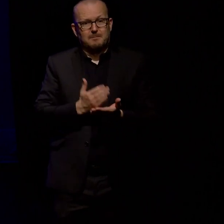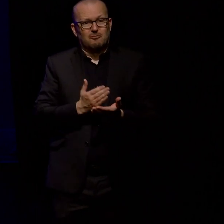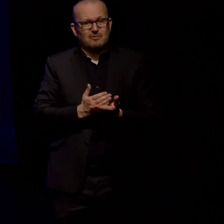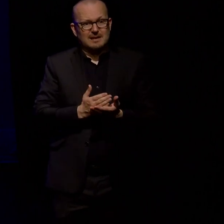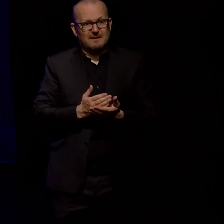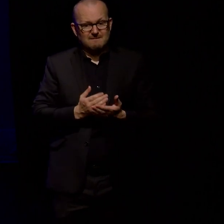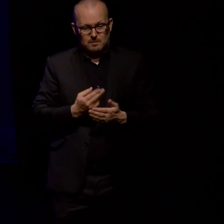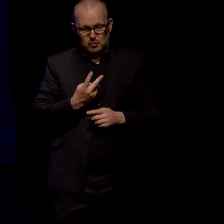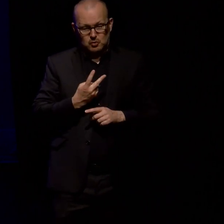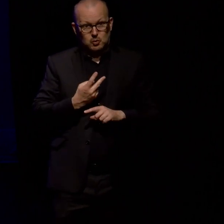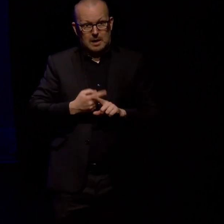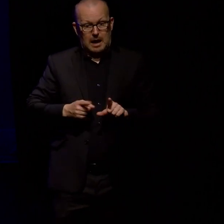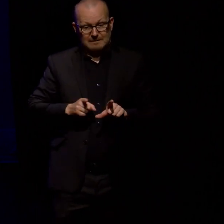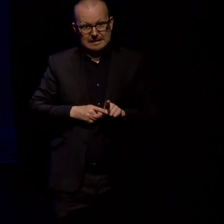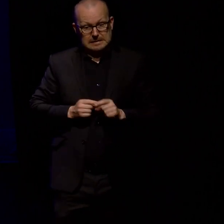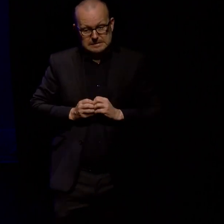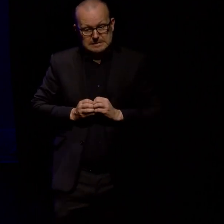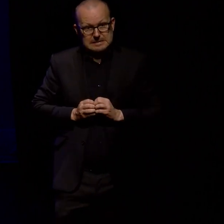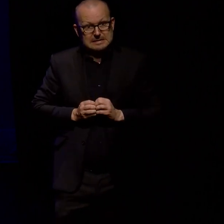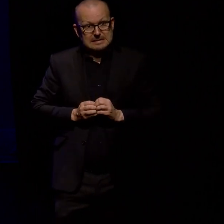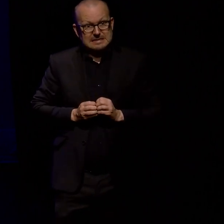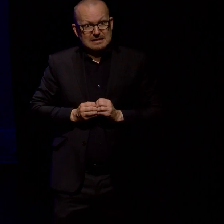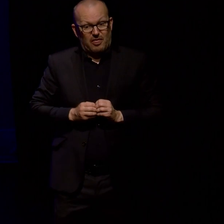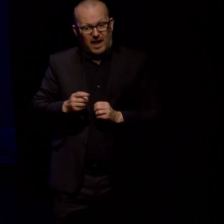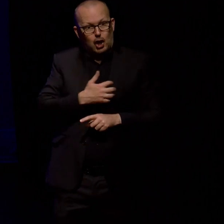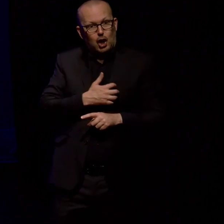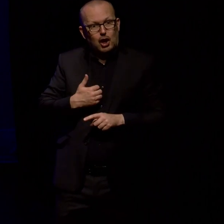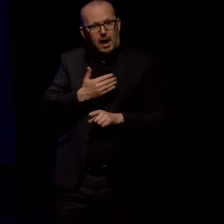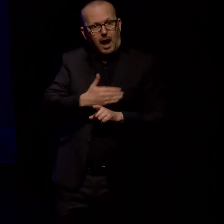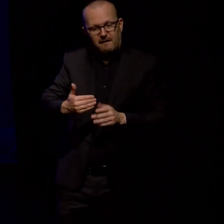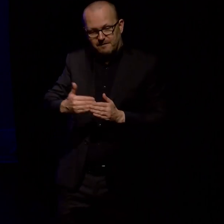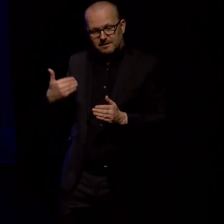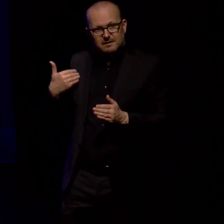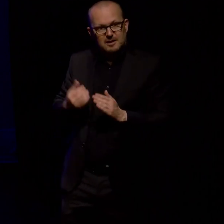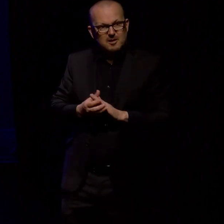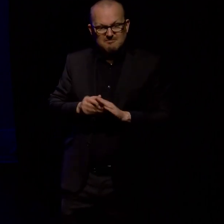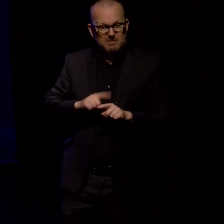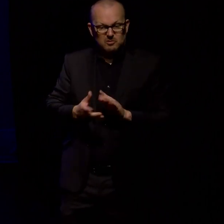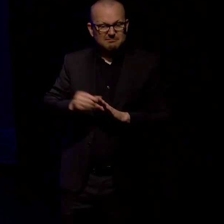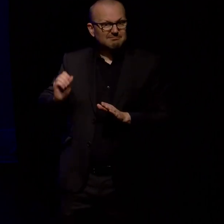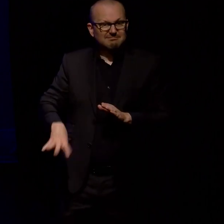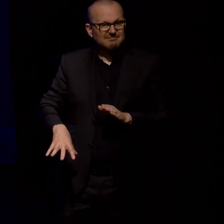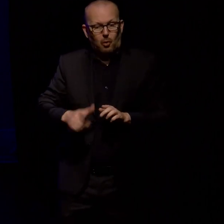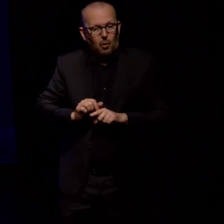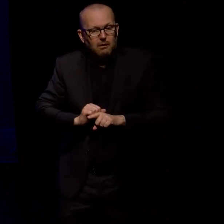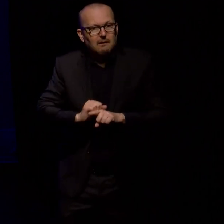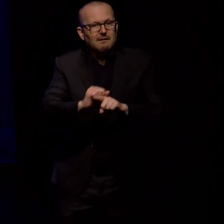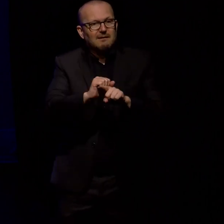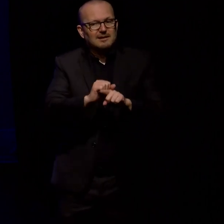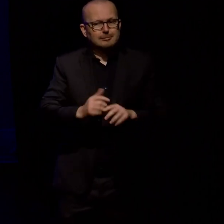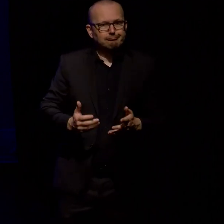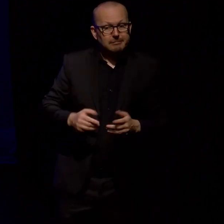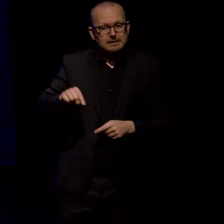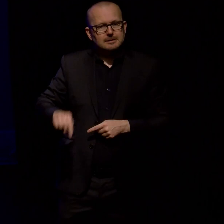years actually made it to the final book. I spent that early period trying to fuse the tone of the historical atlas with the style of